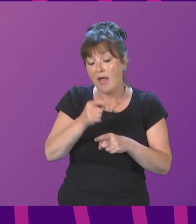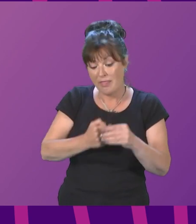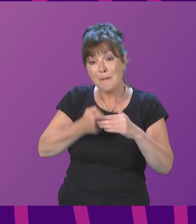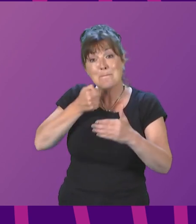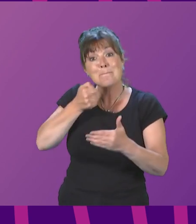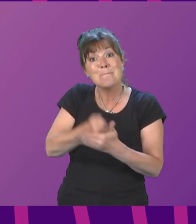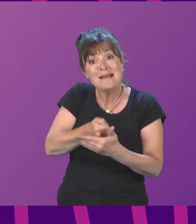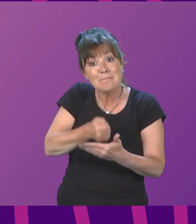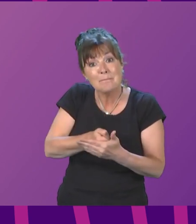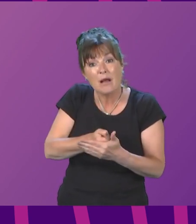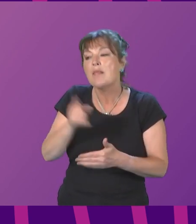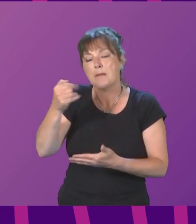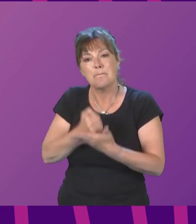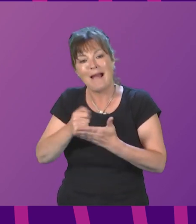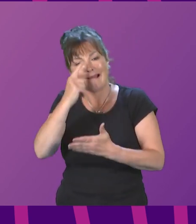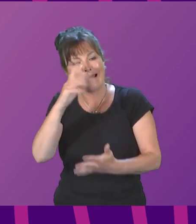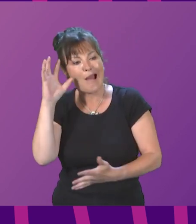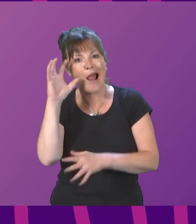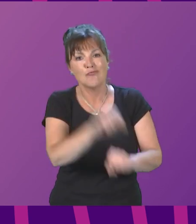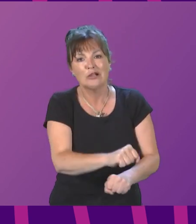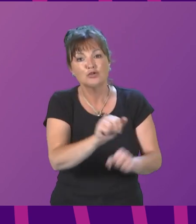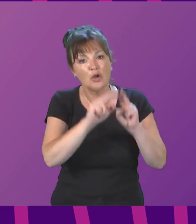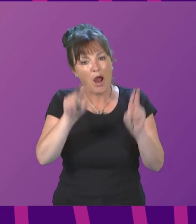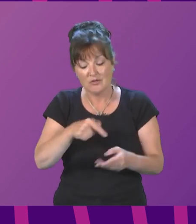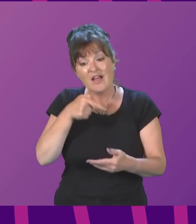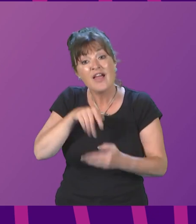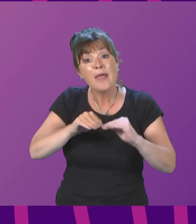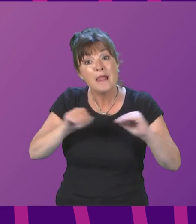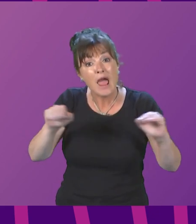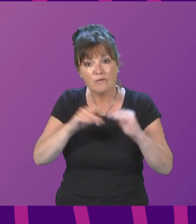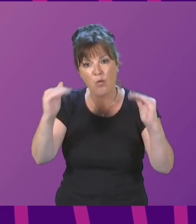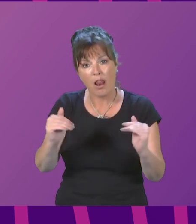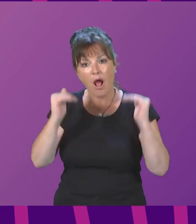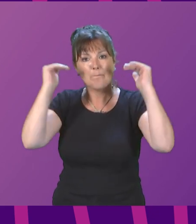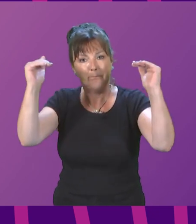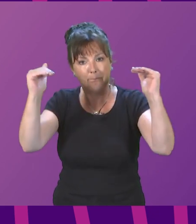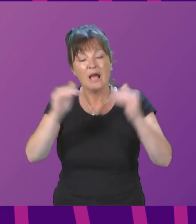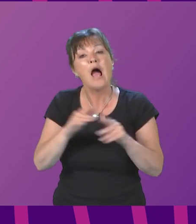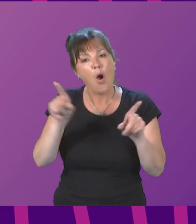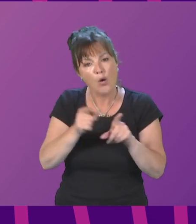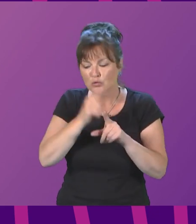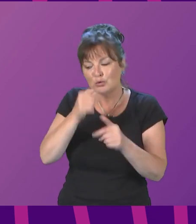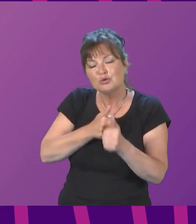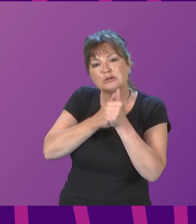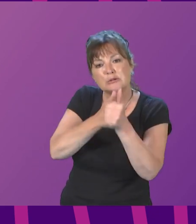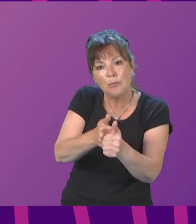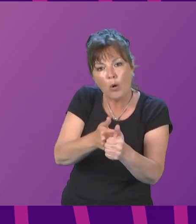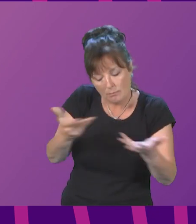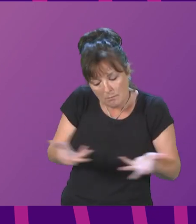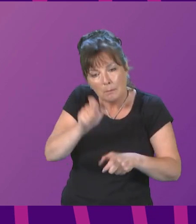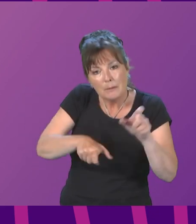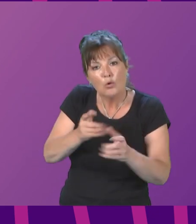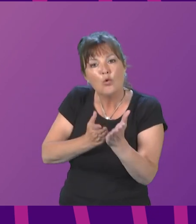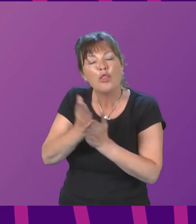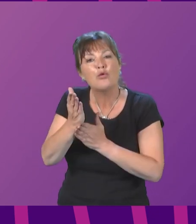introduce regulations to give greater protection to those repaying debts through the debt arrangement scheme. And a new